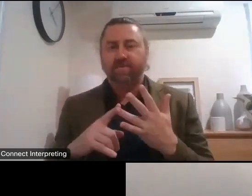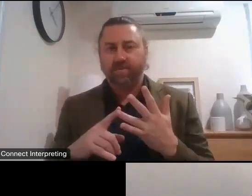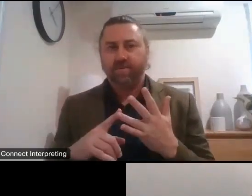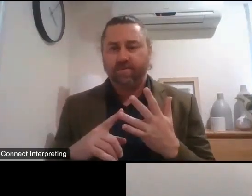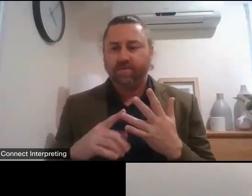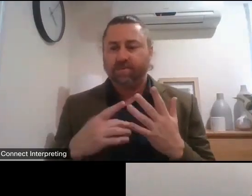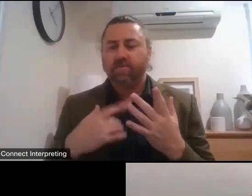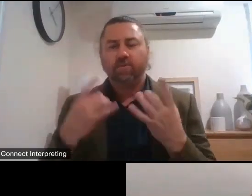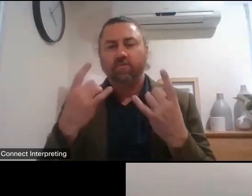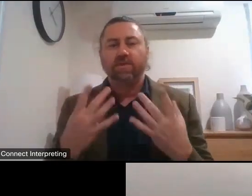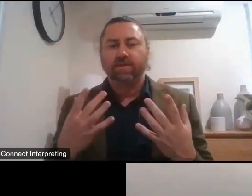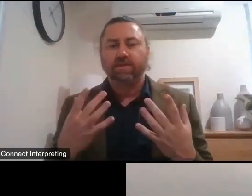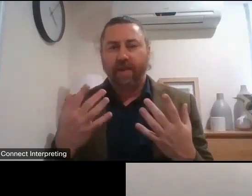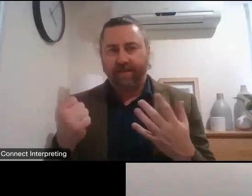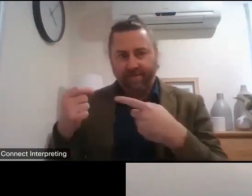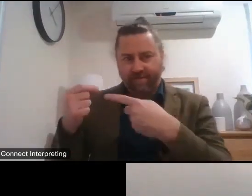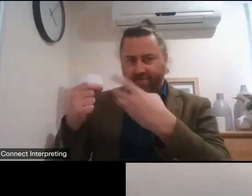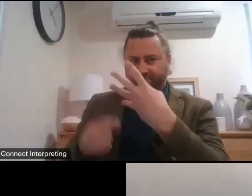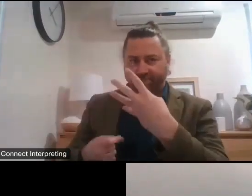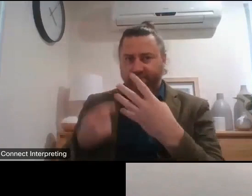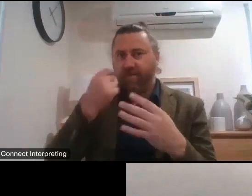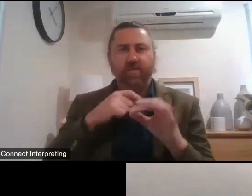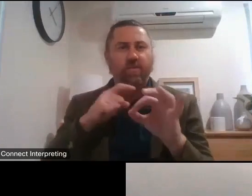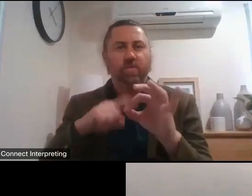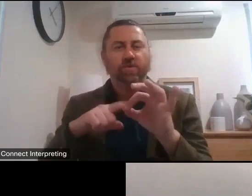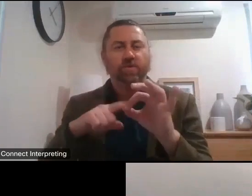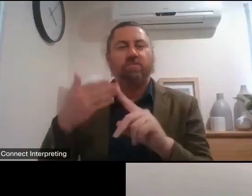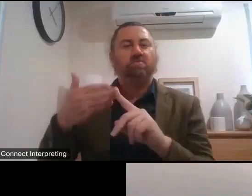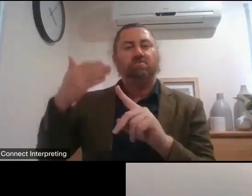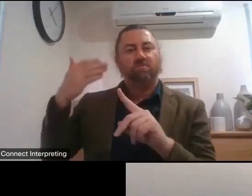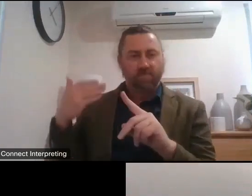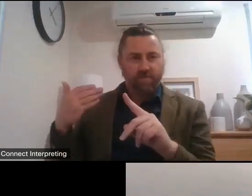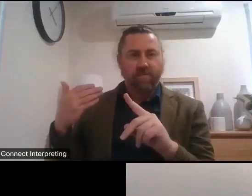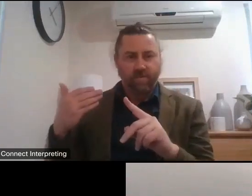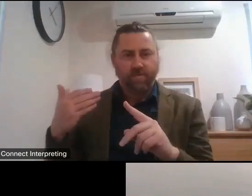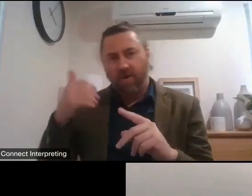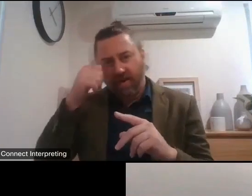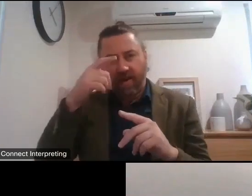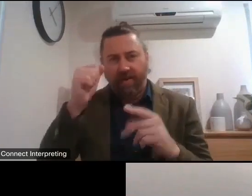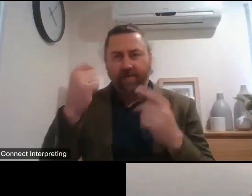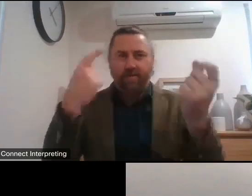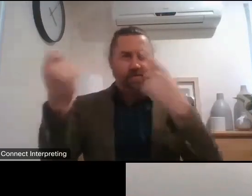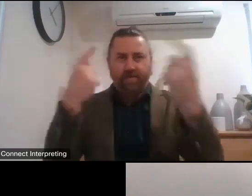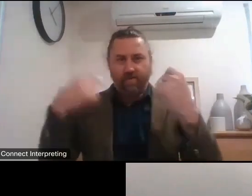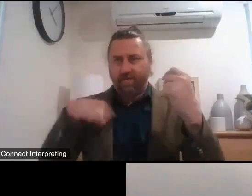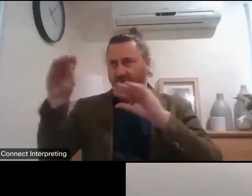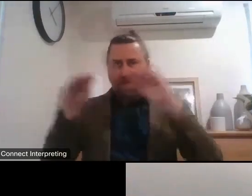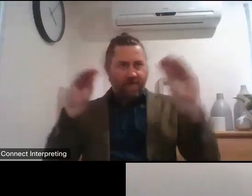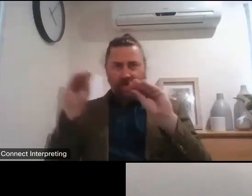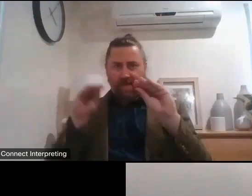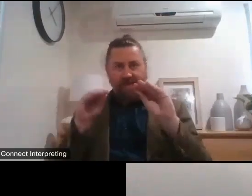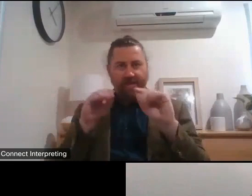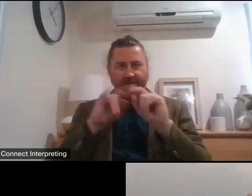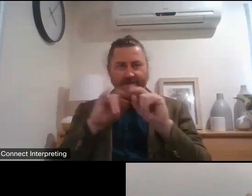uh we've got a handful which are sort of mashups of questions that we received a lot